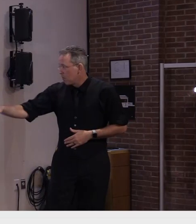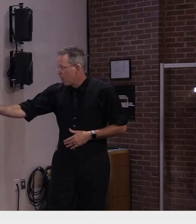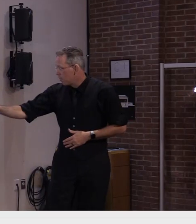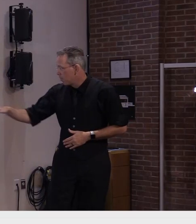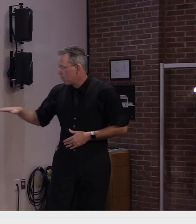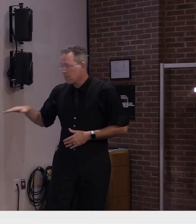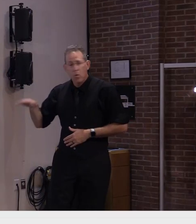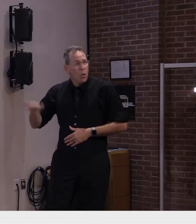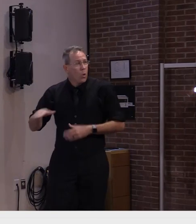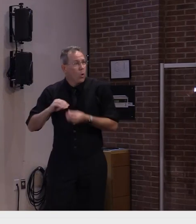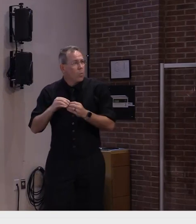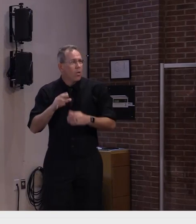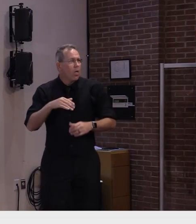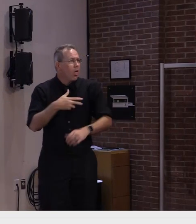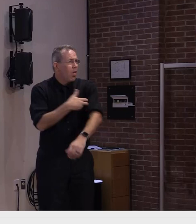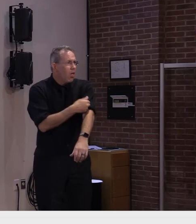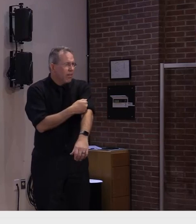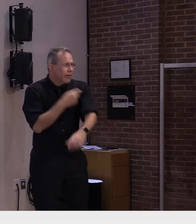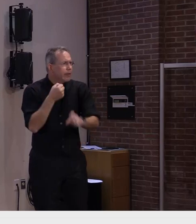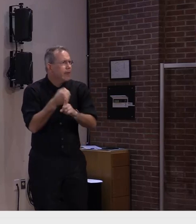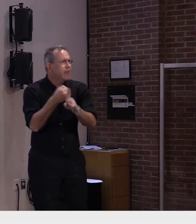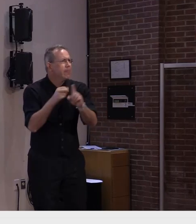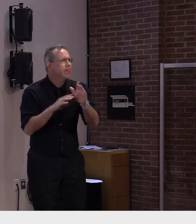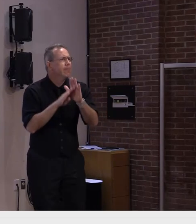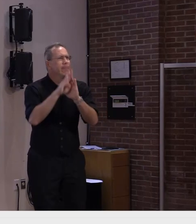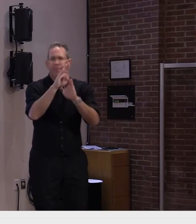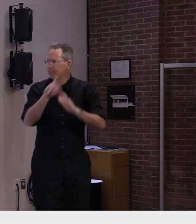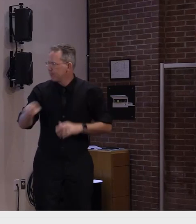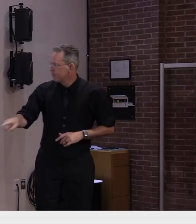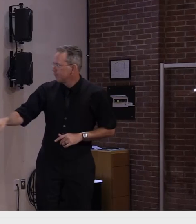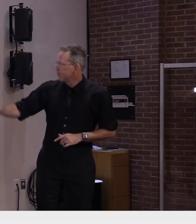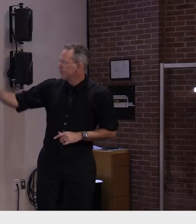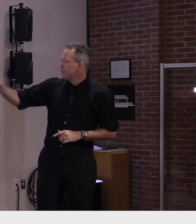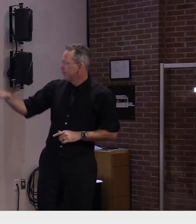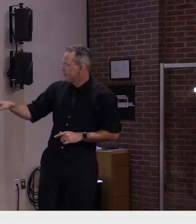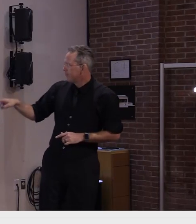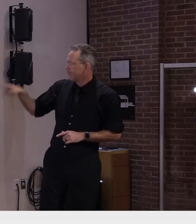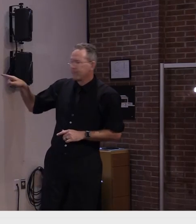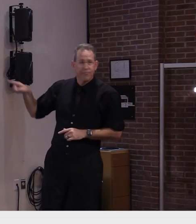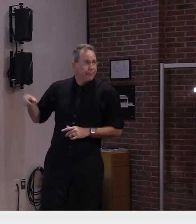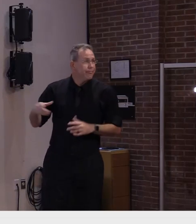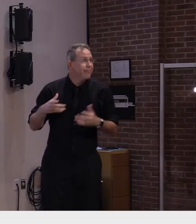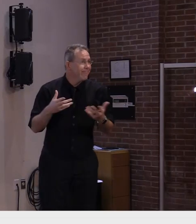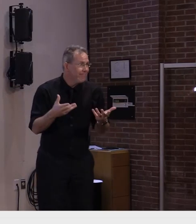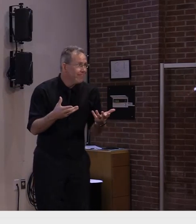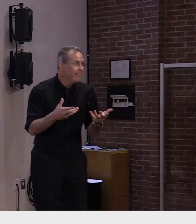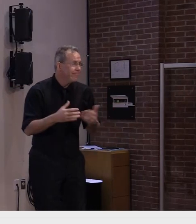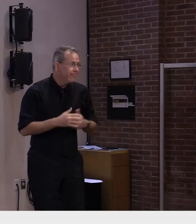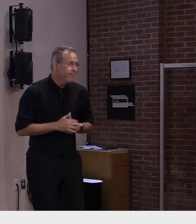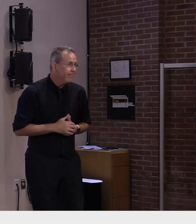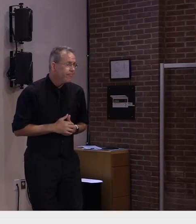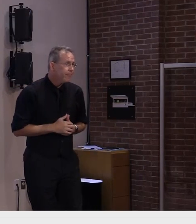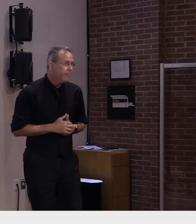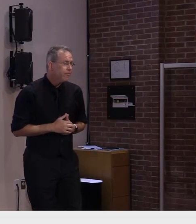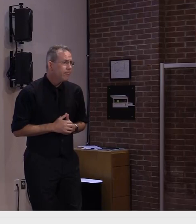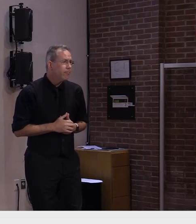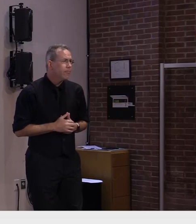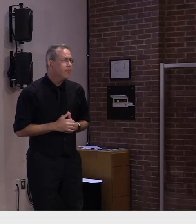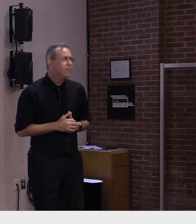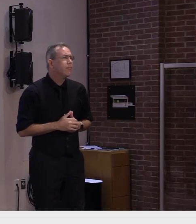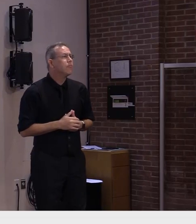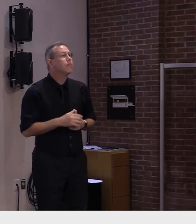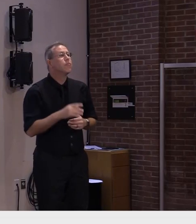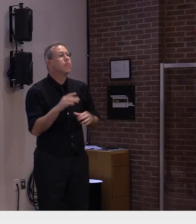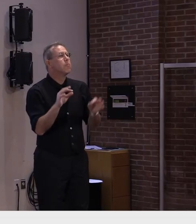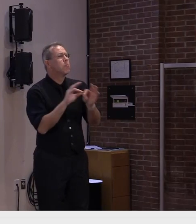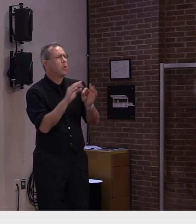vermont you can see the difference in our case growth compared to those less vaccinated regions of the of the country and most importantly you